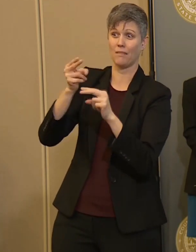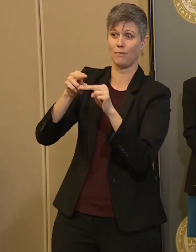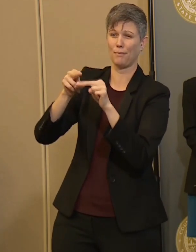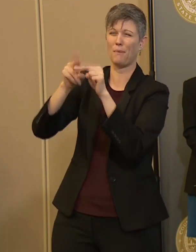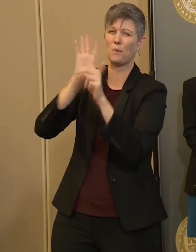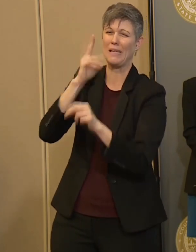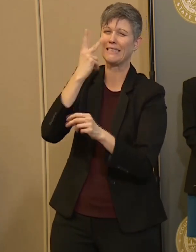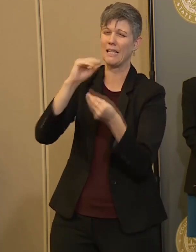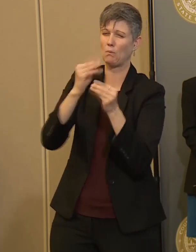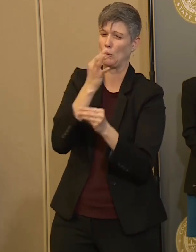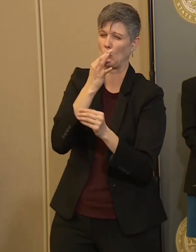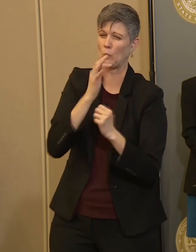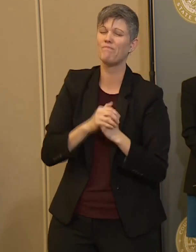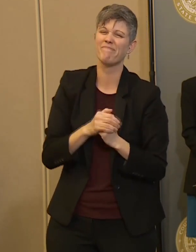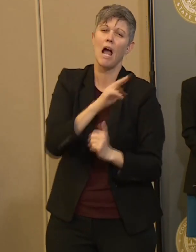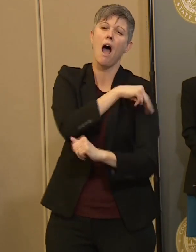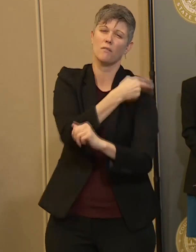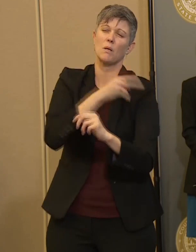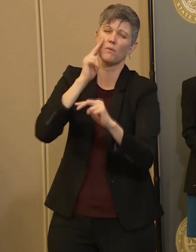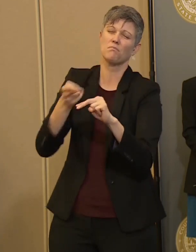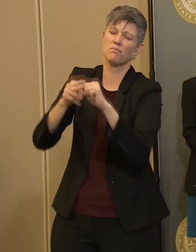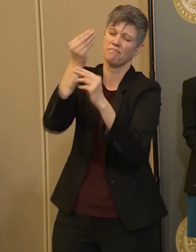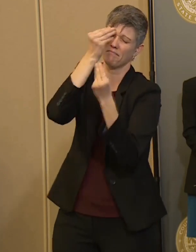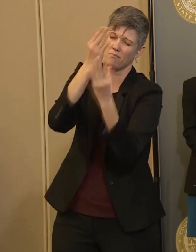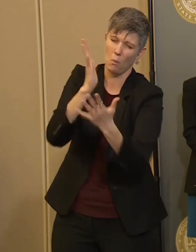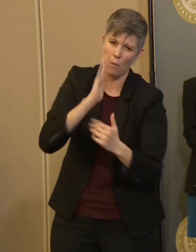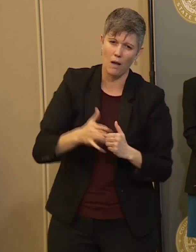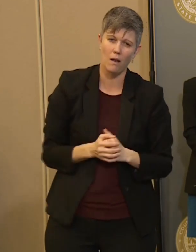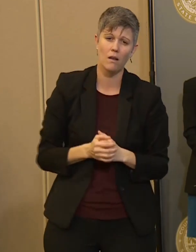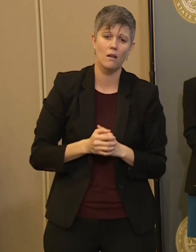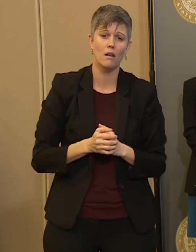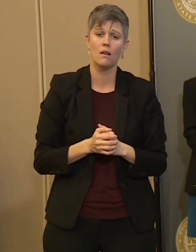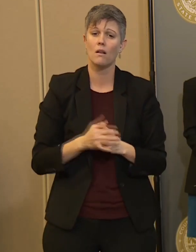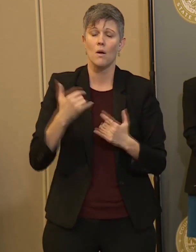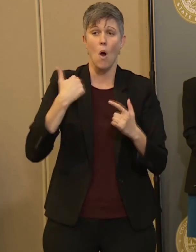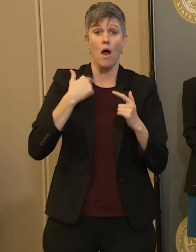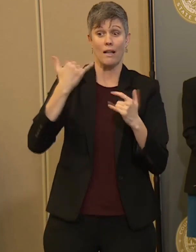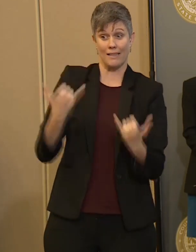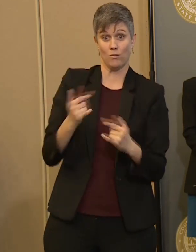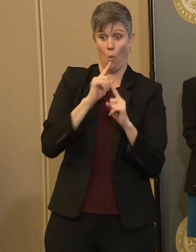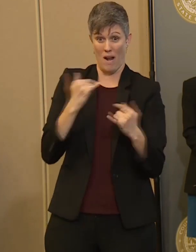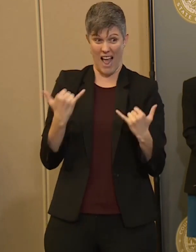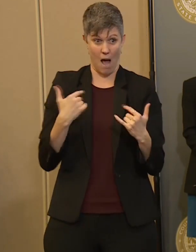taking this action now, we're hopeful that we will never, at least in the short term,